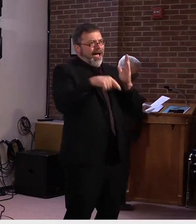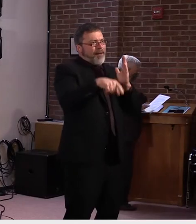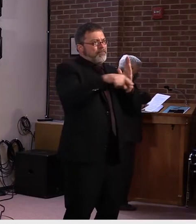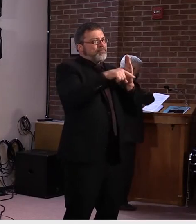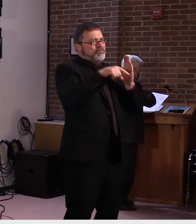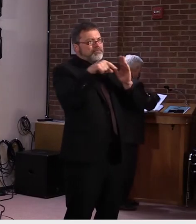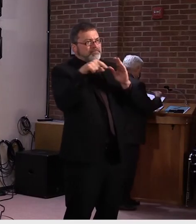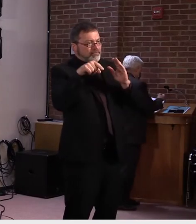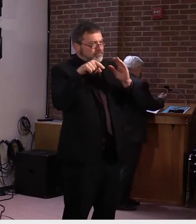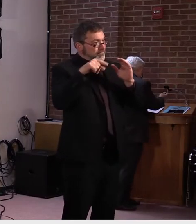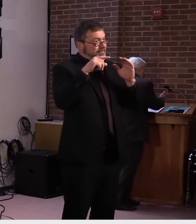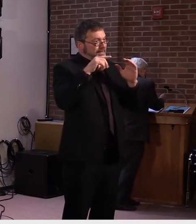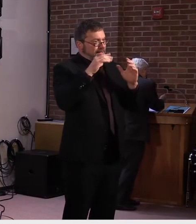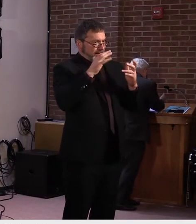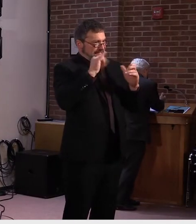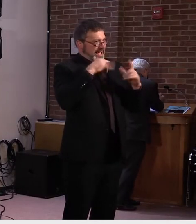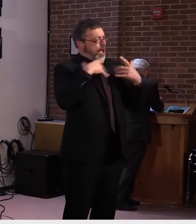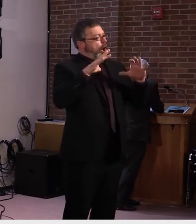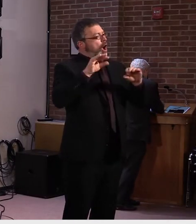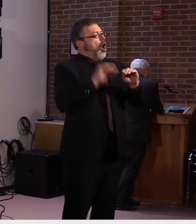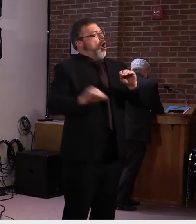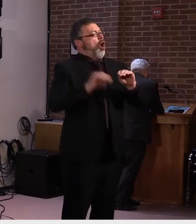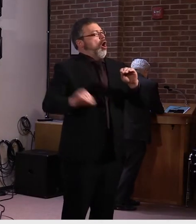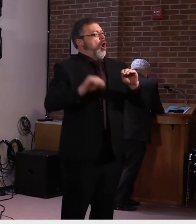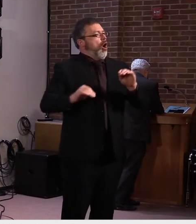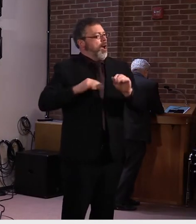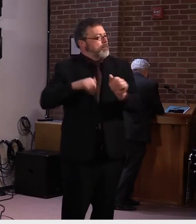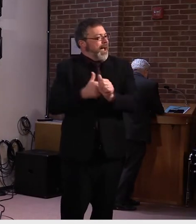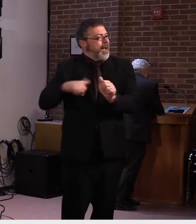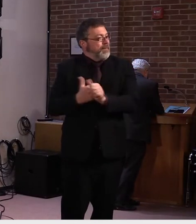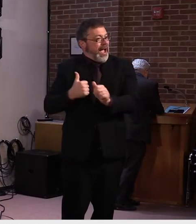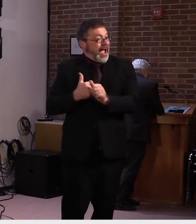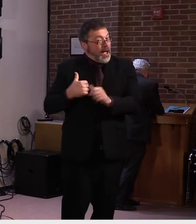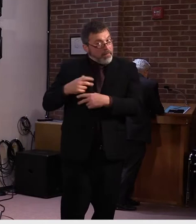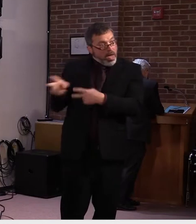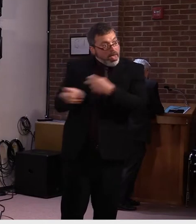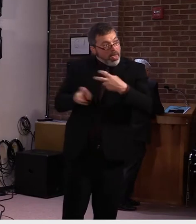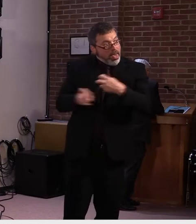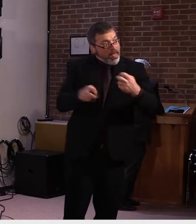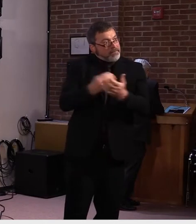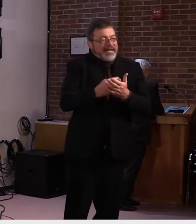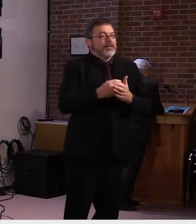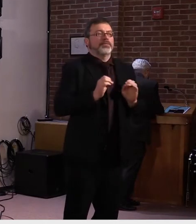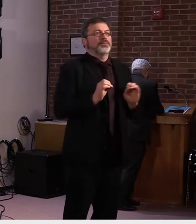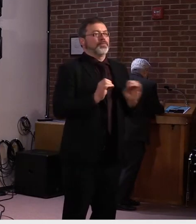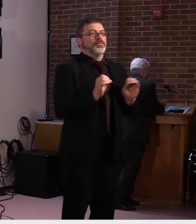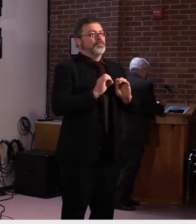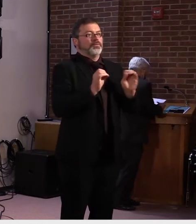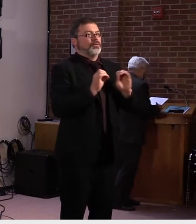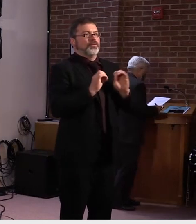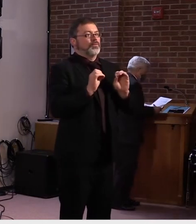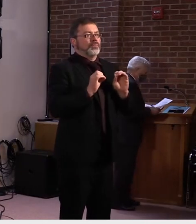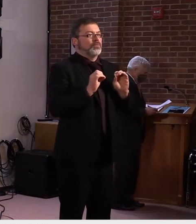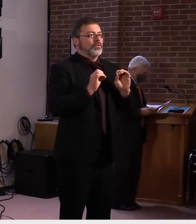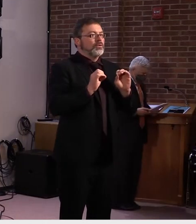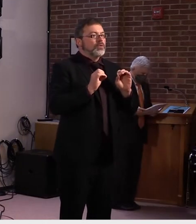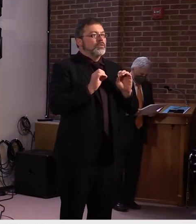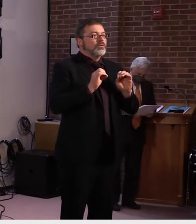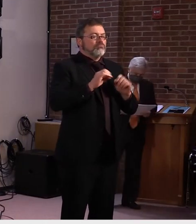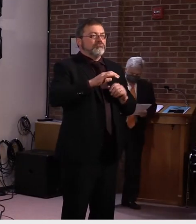full. We can do this because we've been focused on our fiscal management over the last four years.